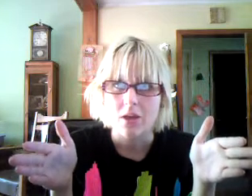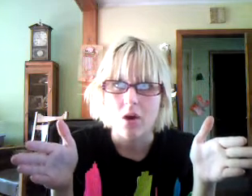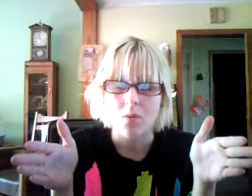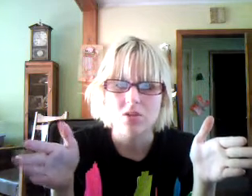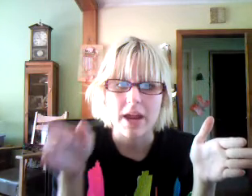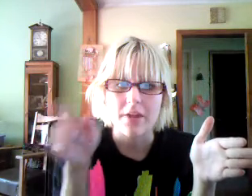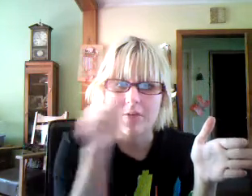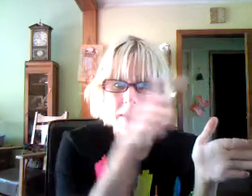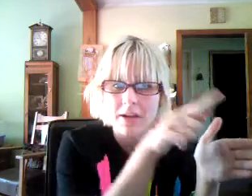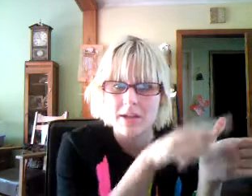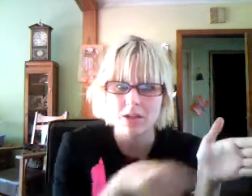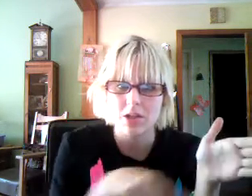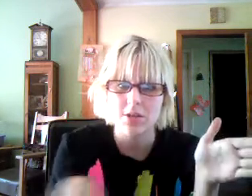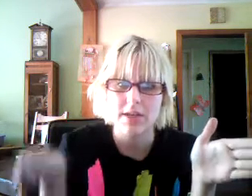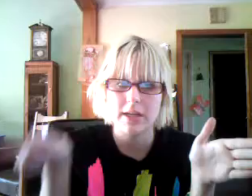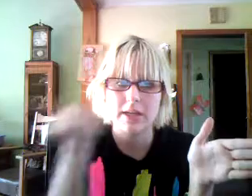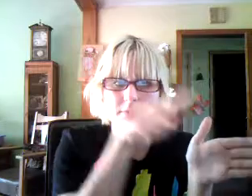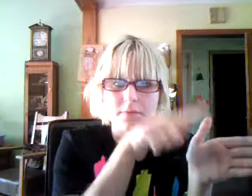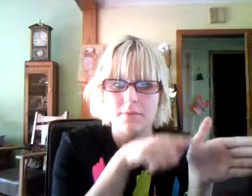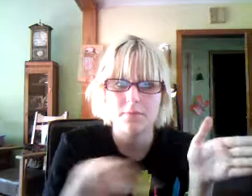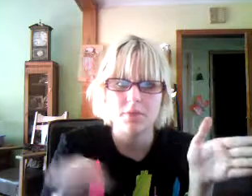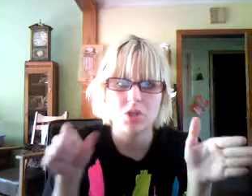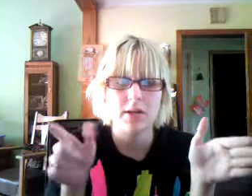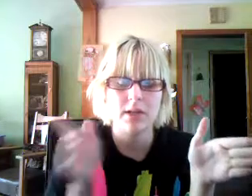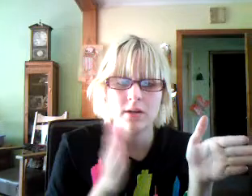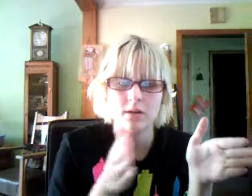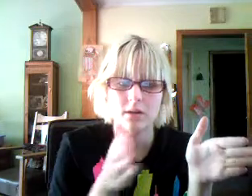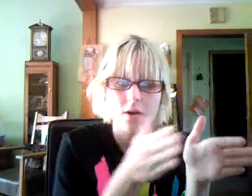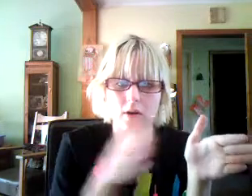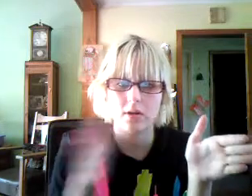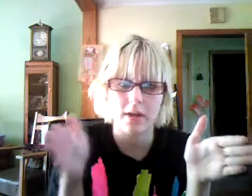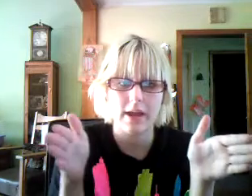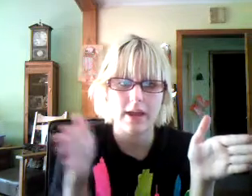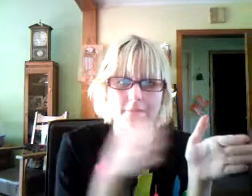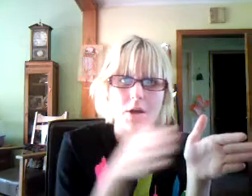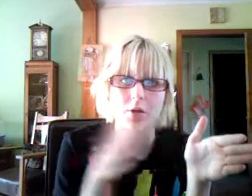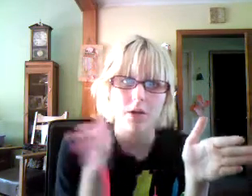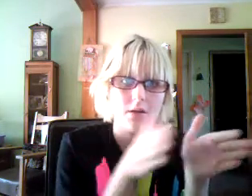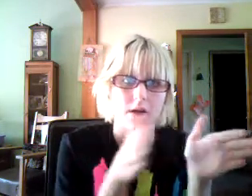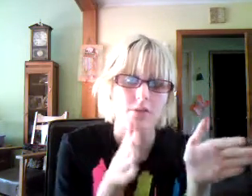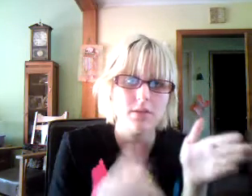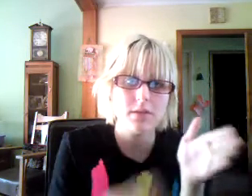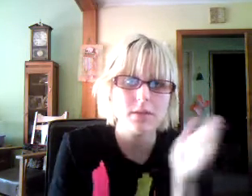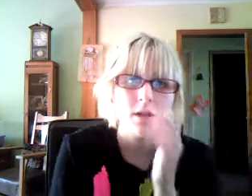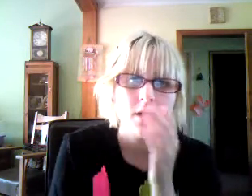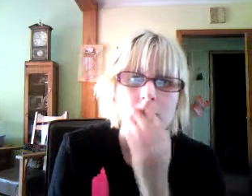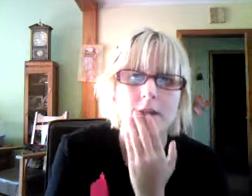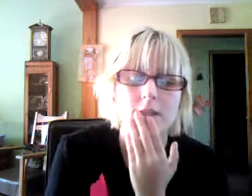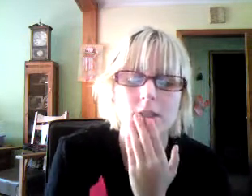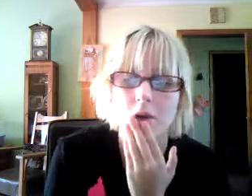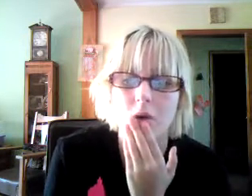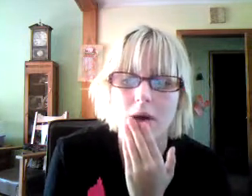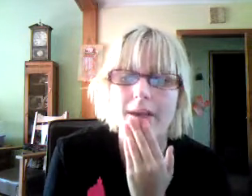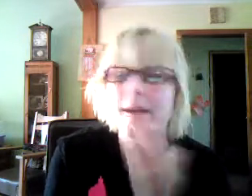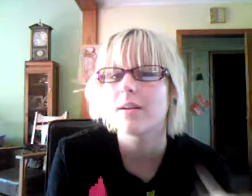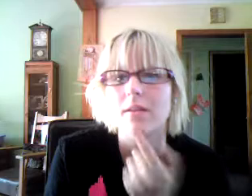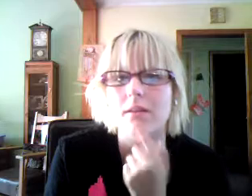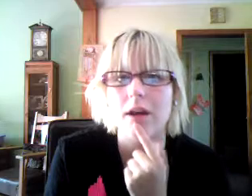almost everybody is included in the, in between, like, at varying levels. So, I, and that